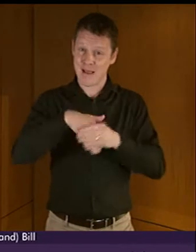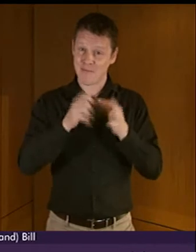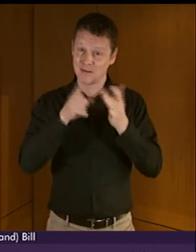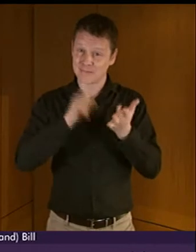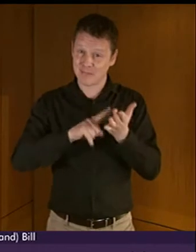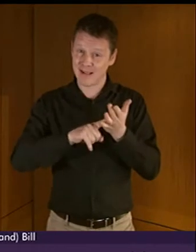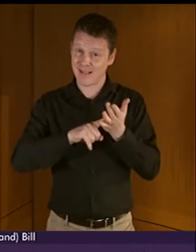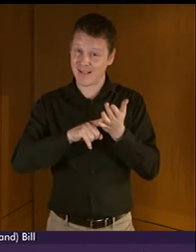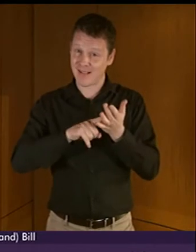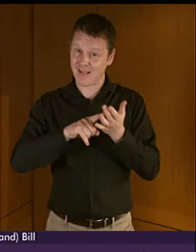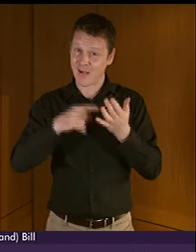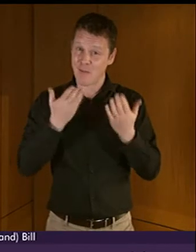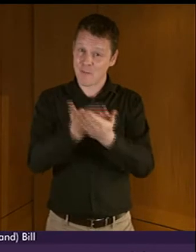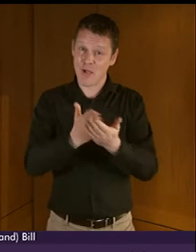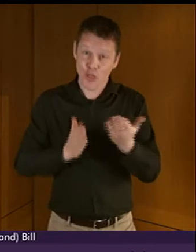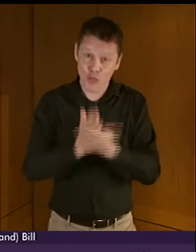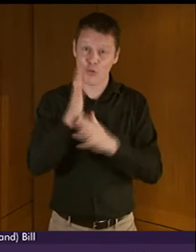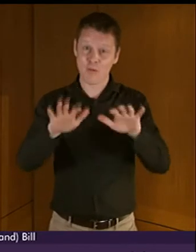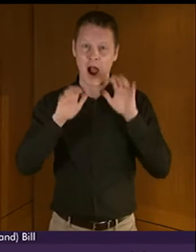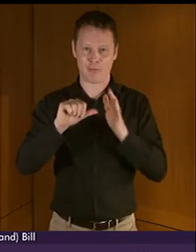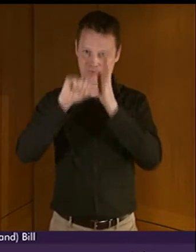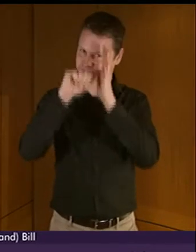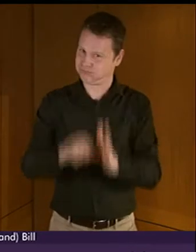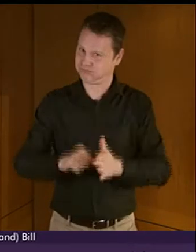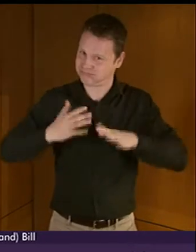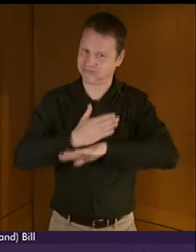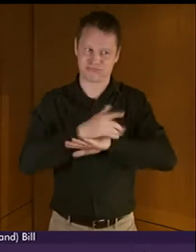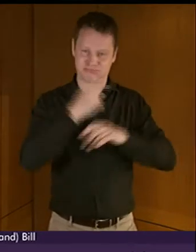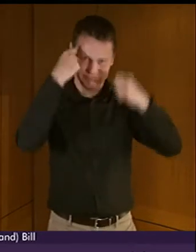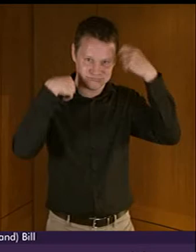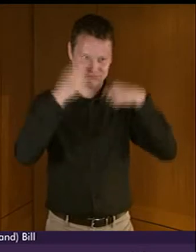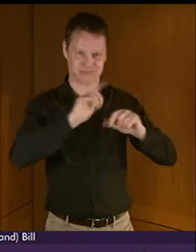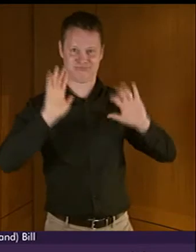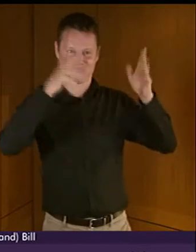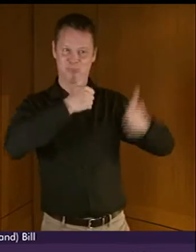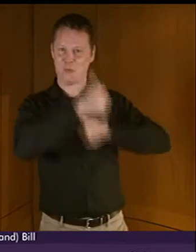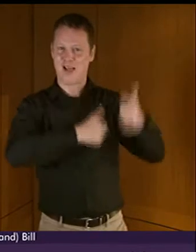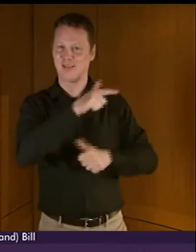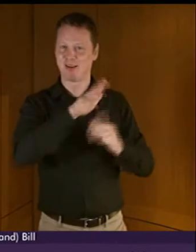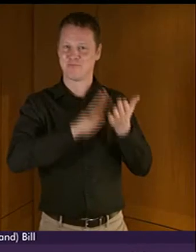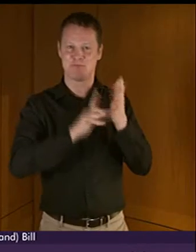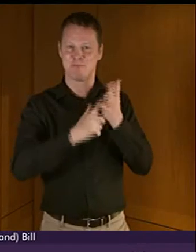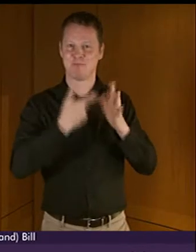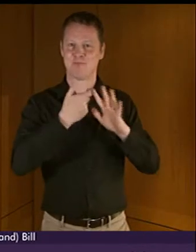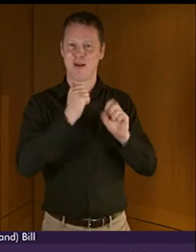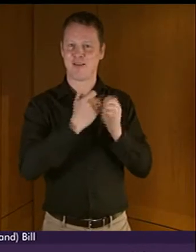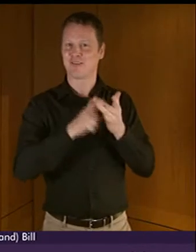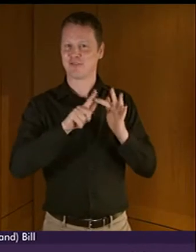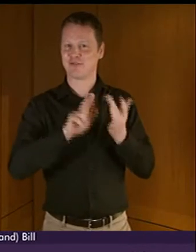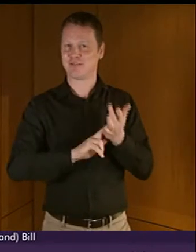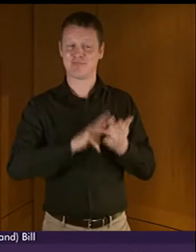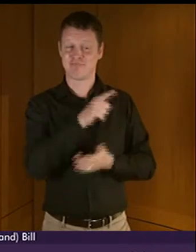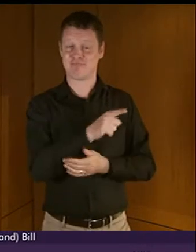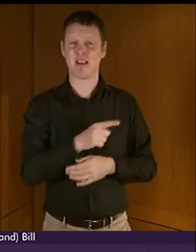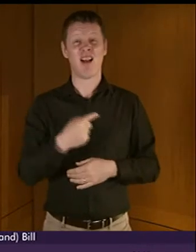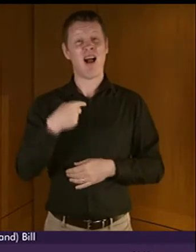and he's done a great job in getting this far. know it's a lot of hard work, so well done to Mark Griffin. Can I begin, presenting officer, by saying